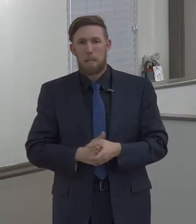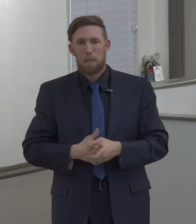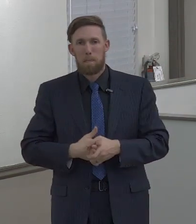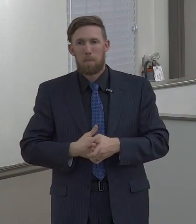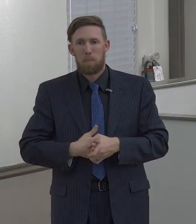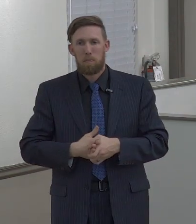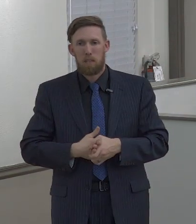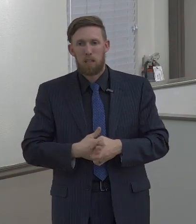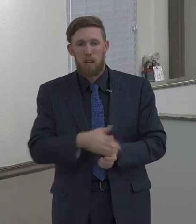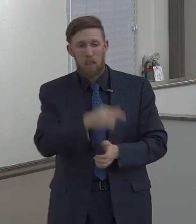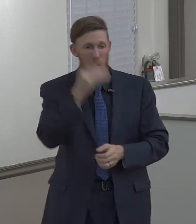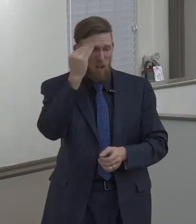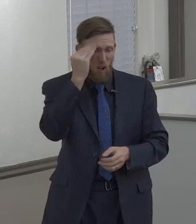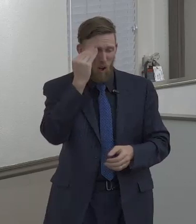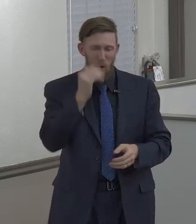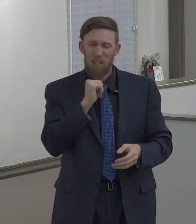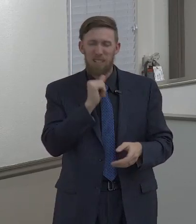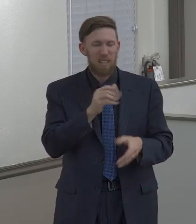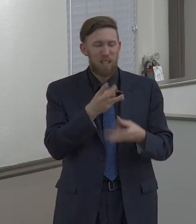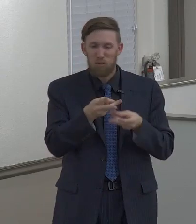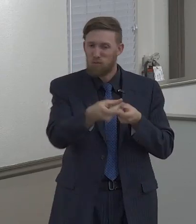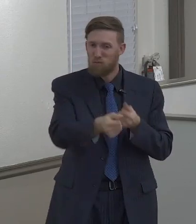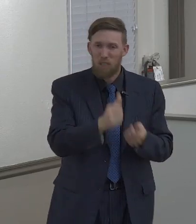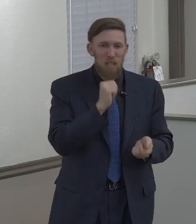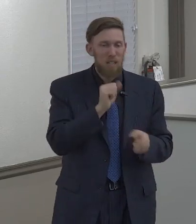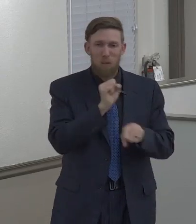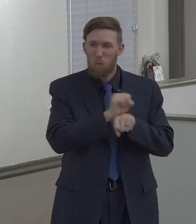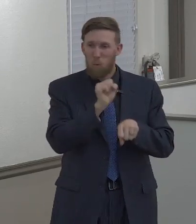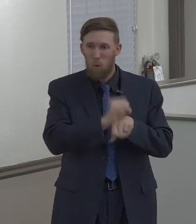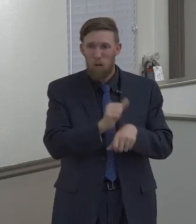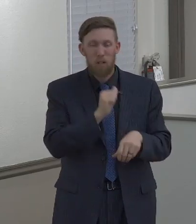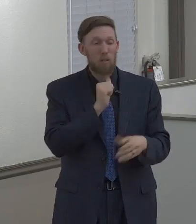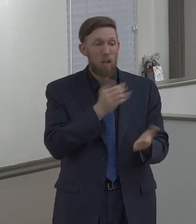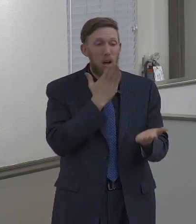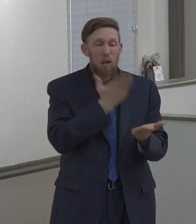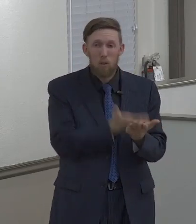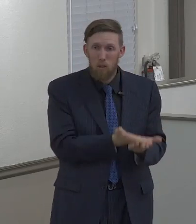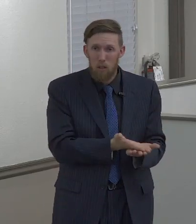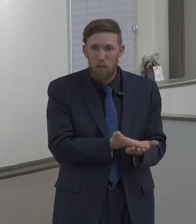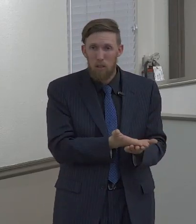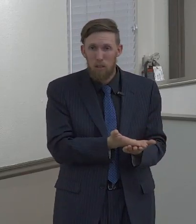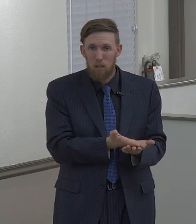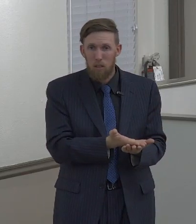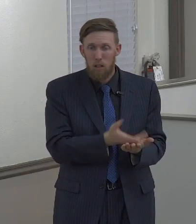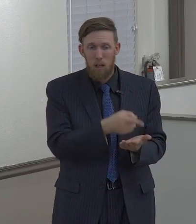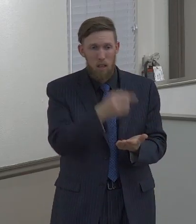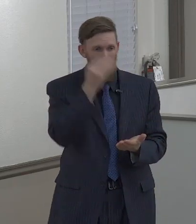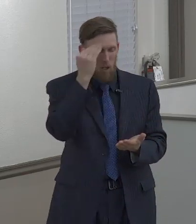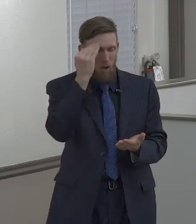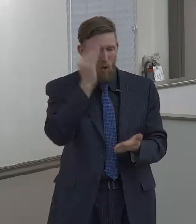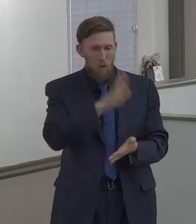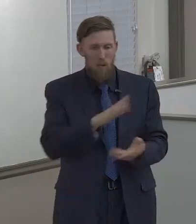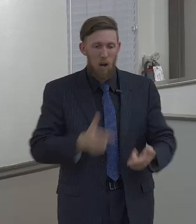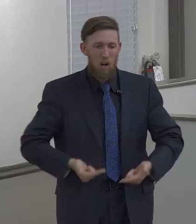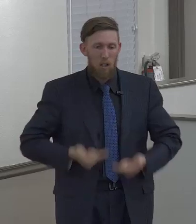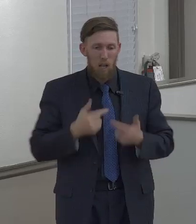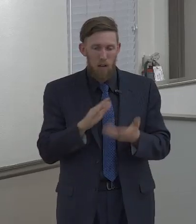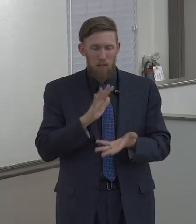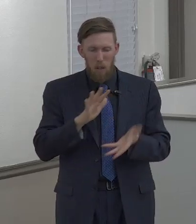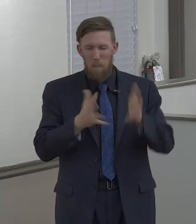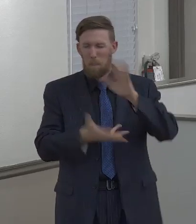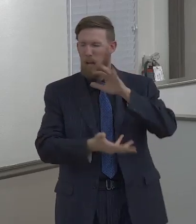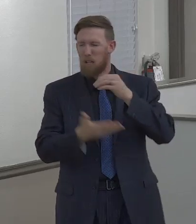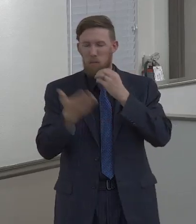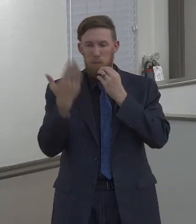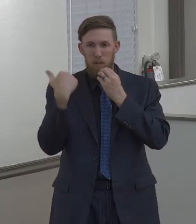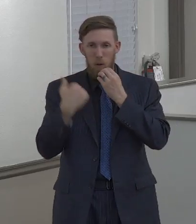same as where they're coming from. That didn't work for them. That turned their life upside down. That made their life a mess. There are still people that are